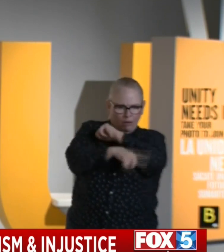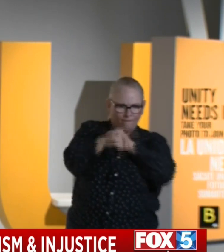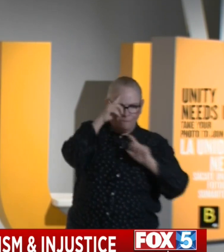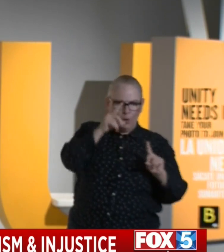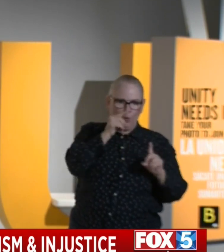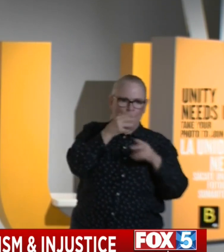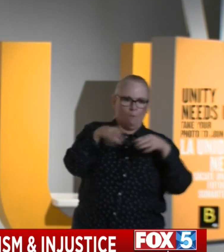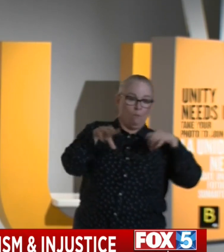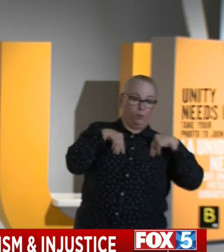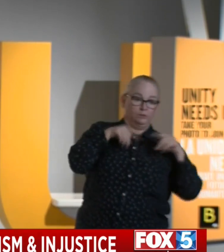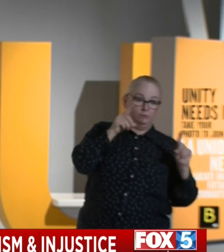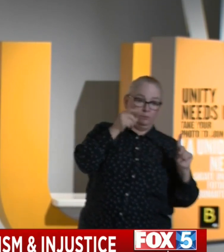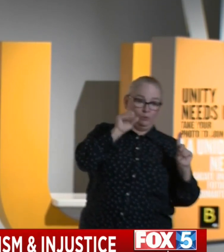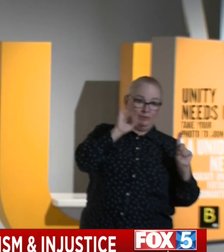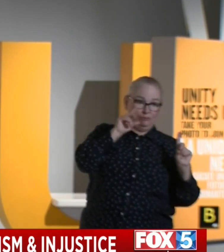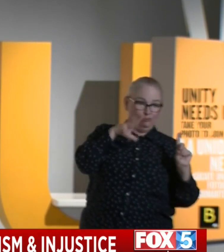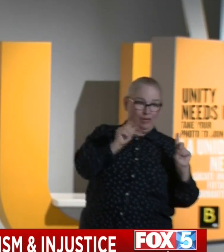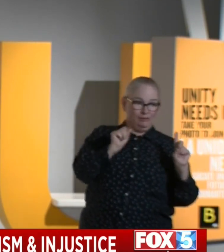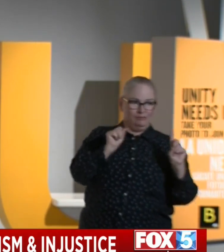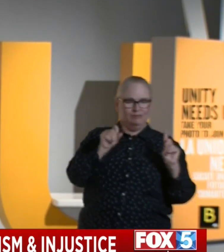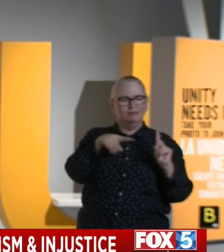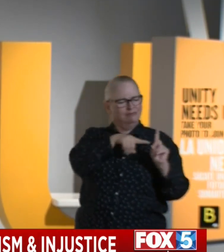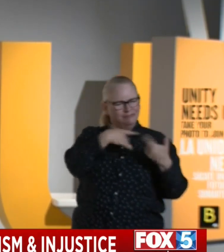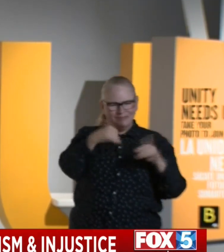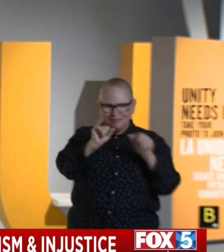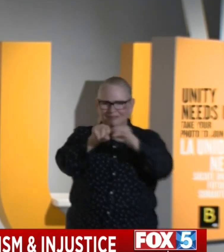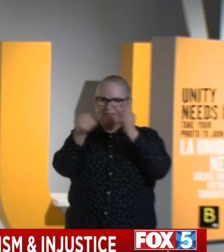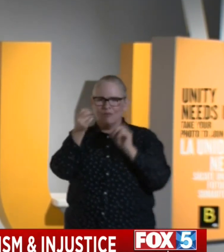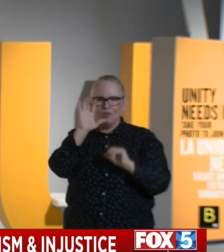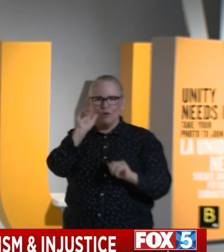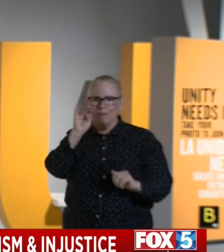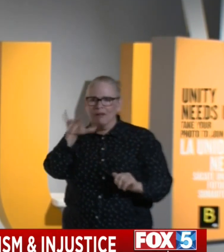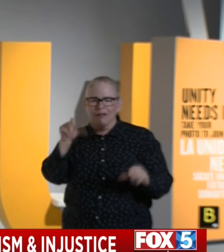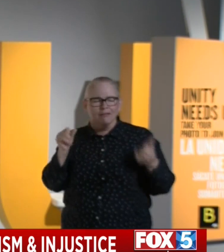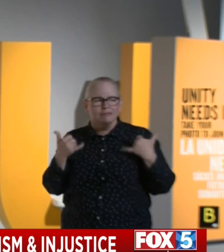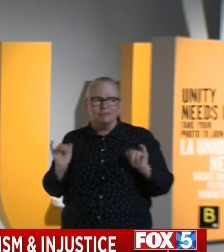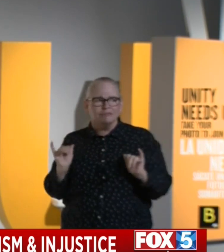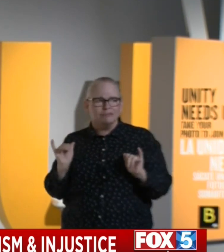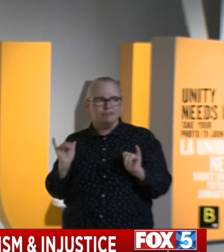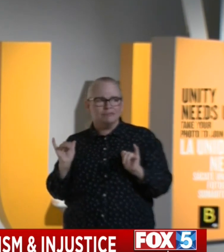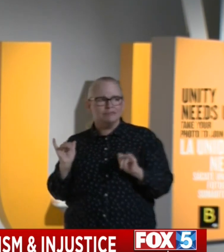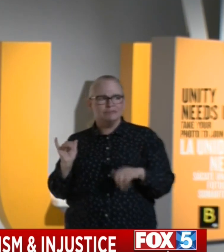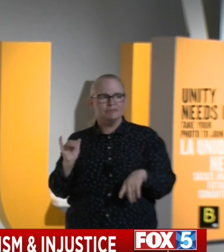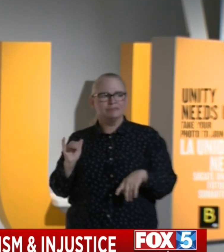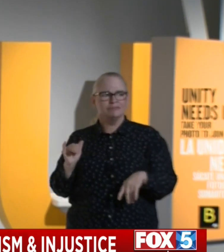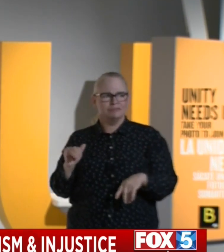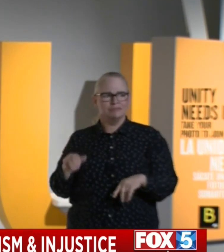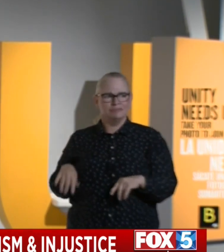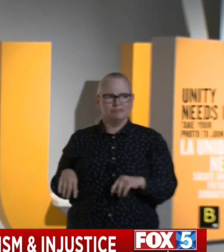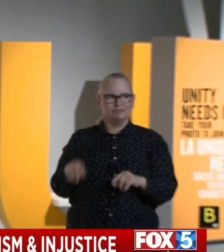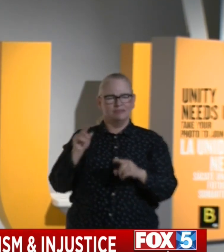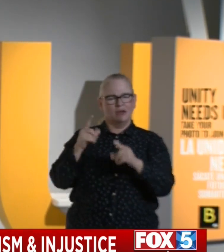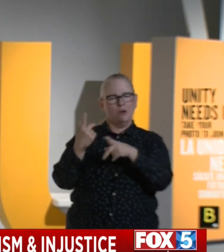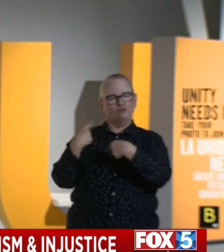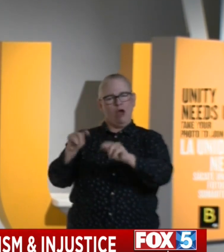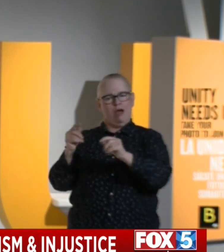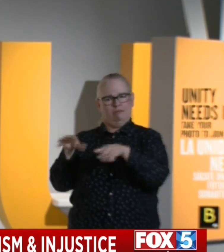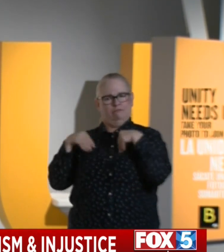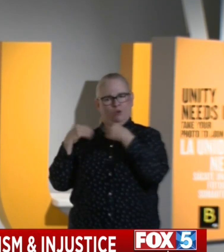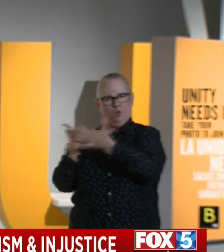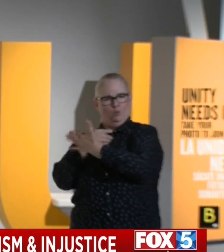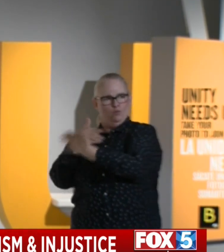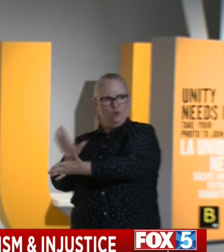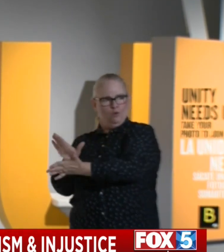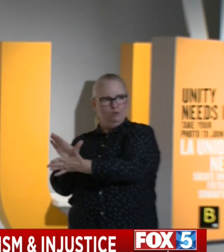across the criminal justice system. That's why the state was one of the early adopters of a new approach as it relates to cannabis reform